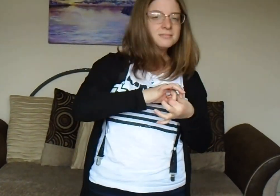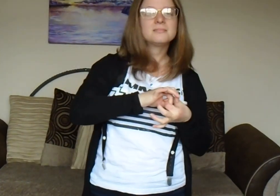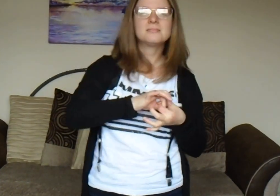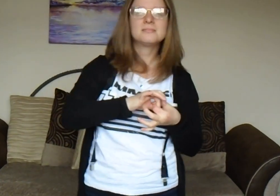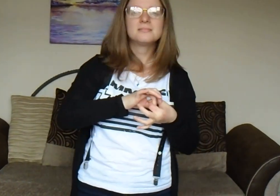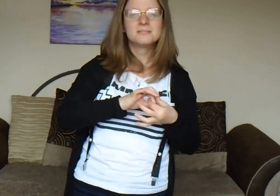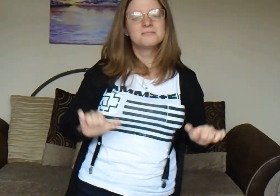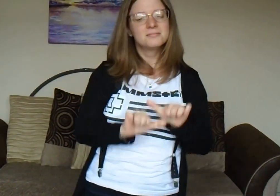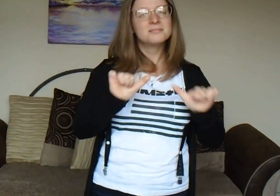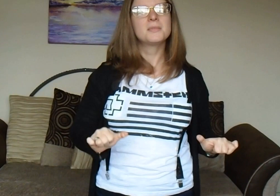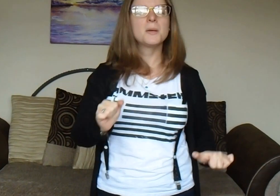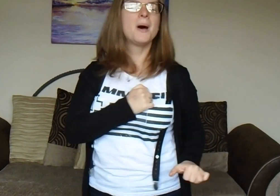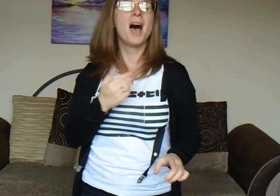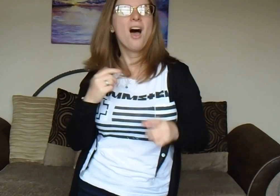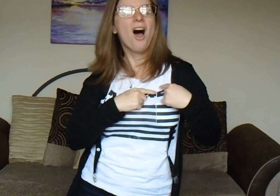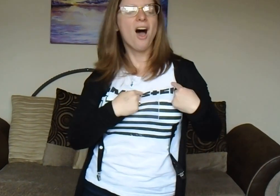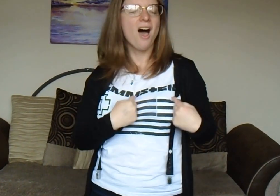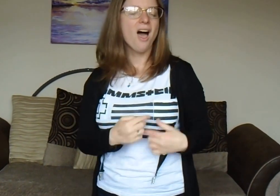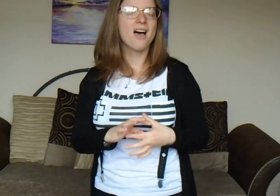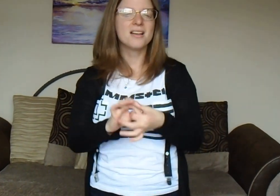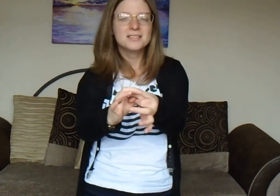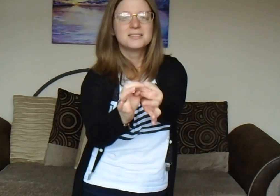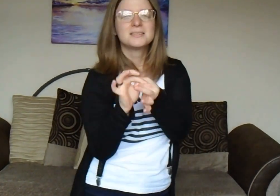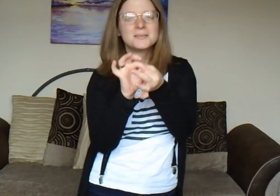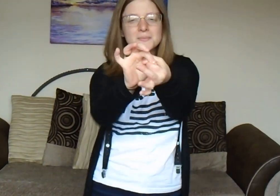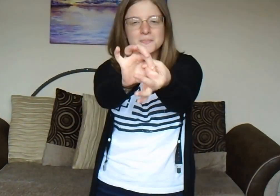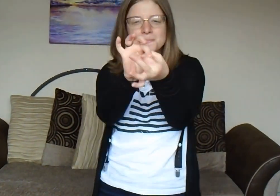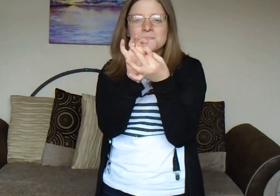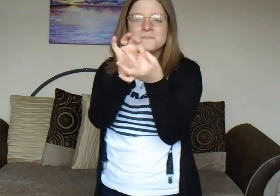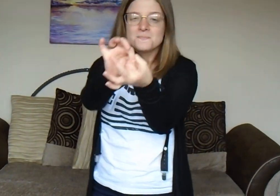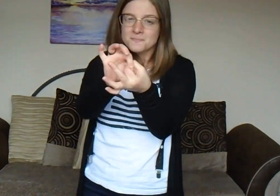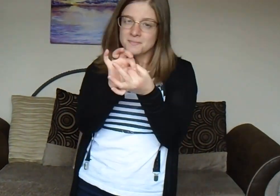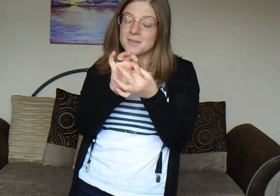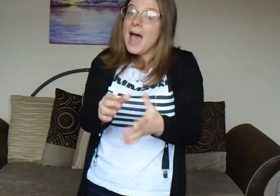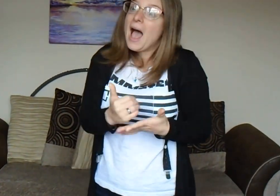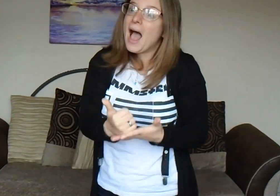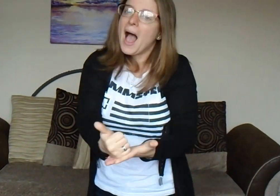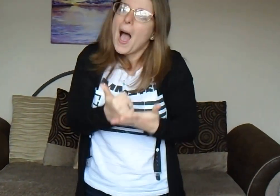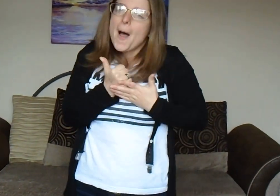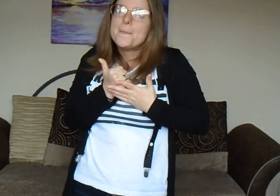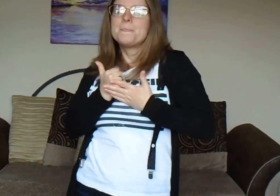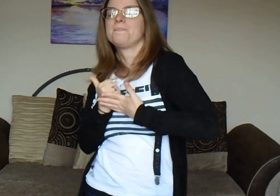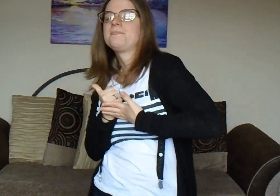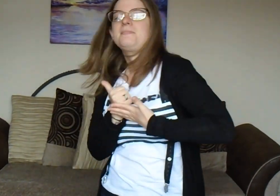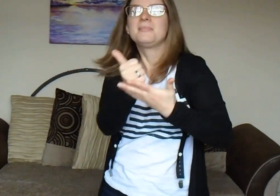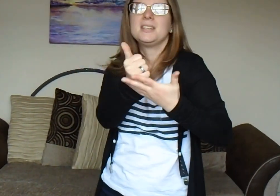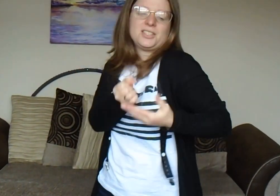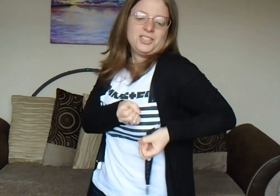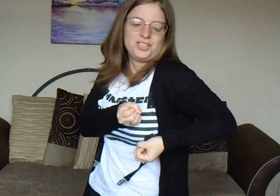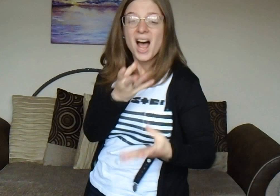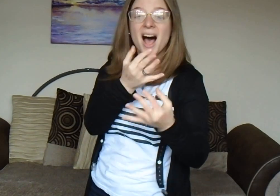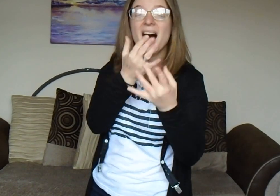help me, help me get started. I